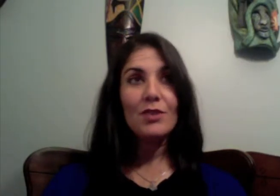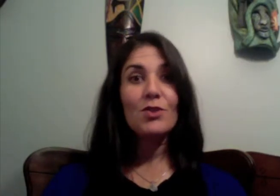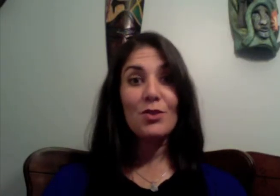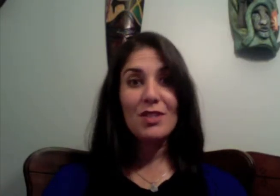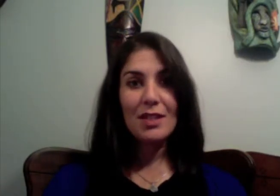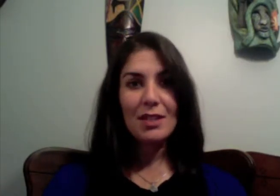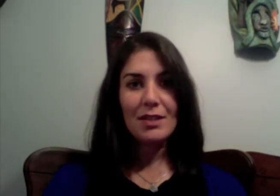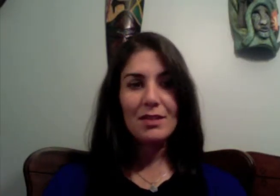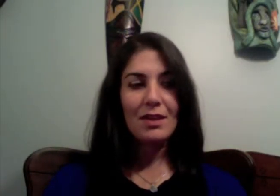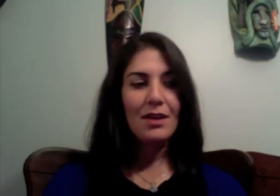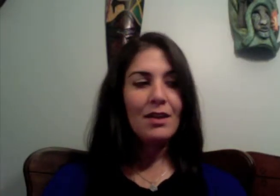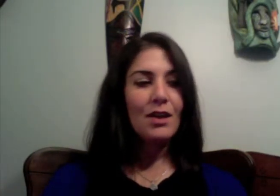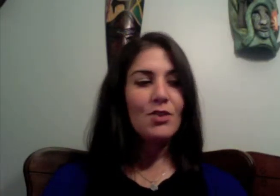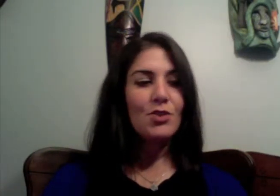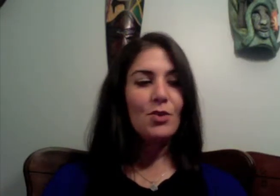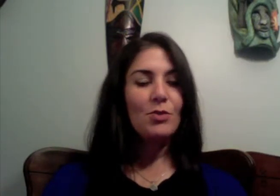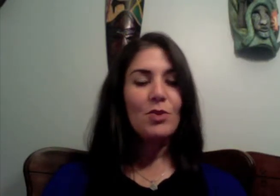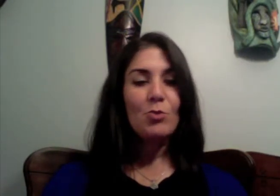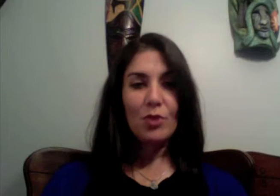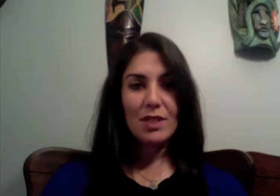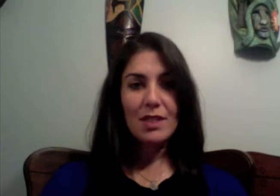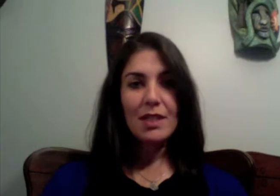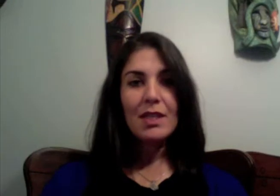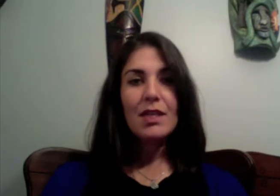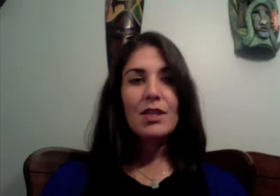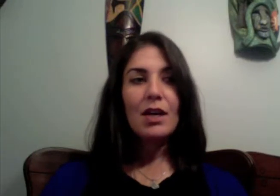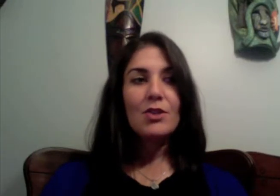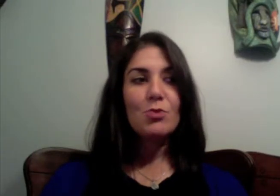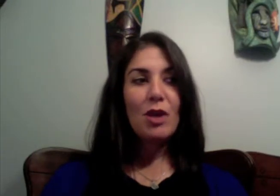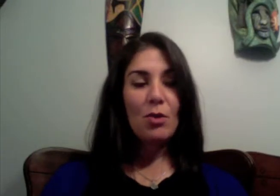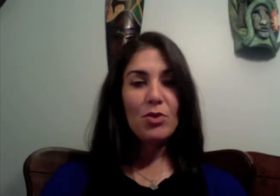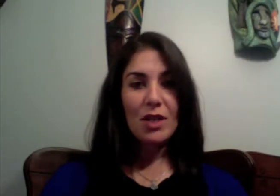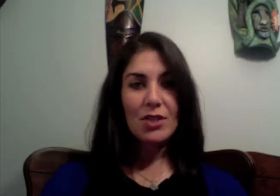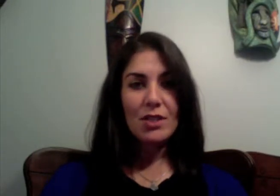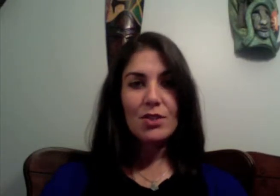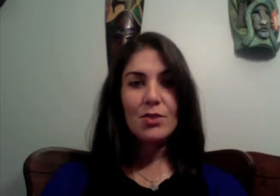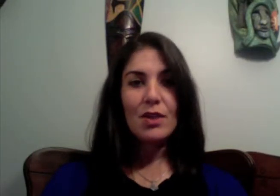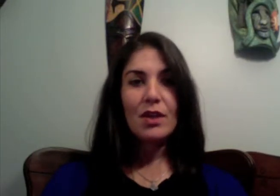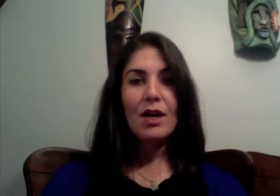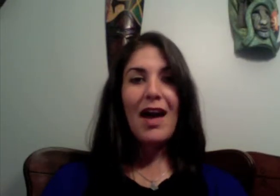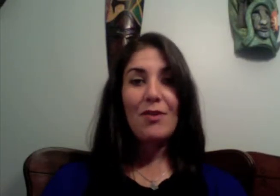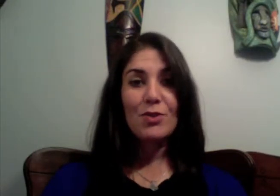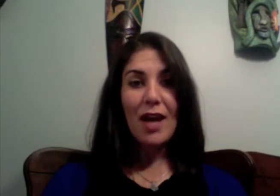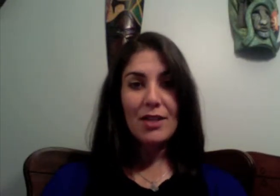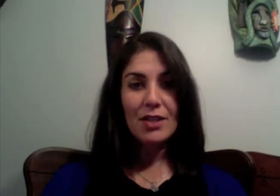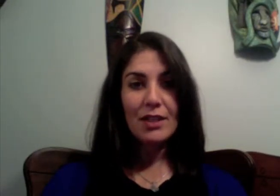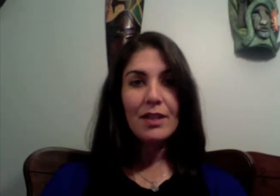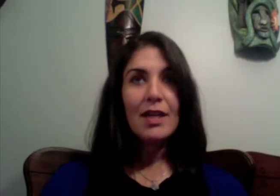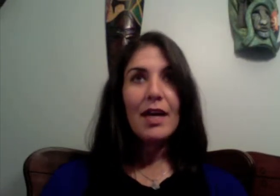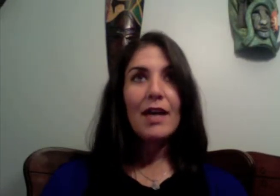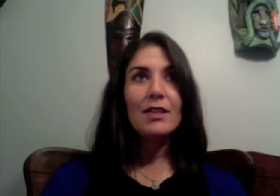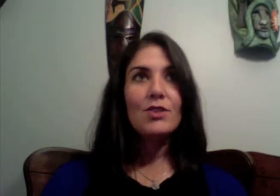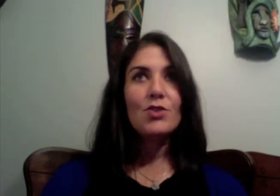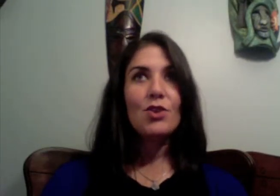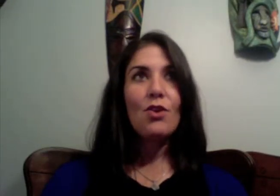should go see it it's a show in Princeton Chimera Productions is doing after Ashley and it's a show